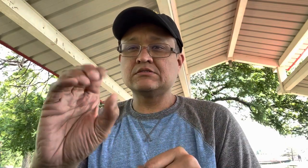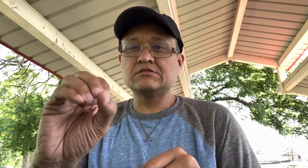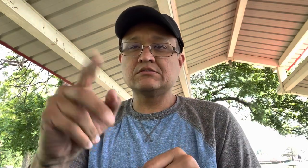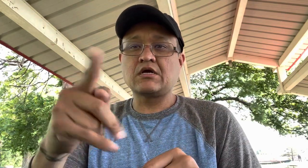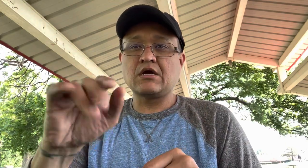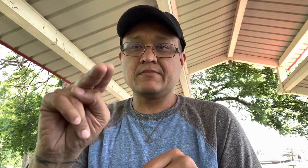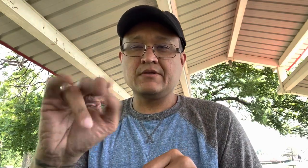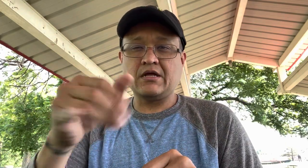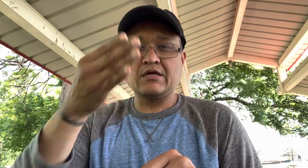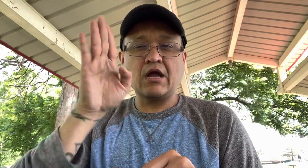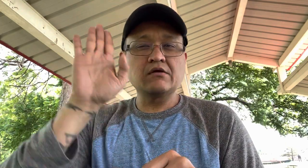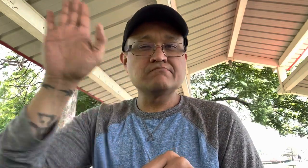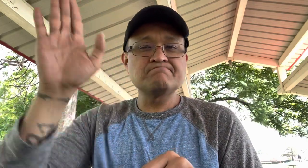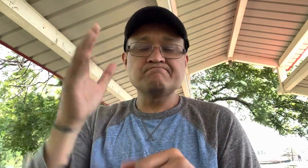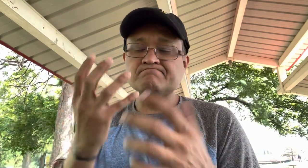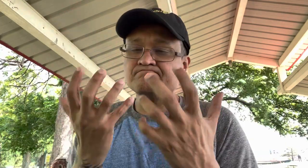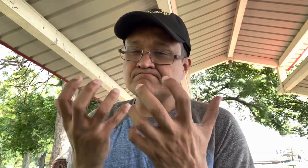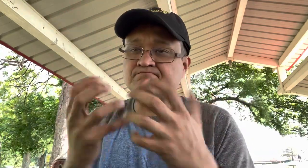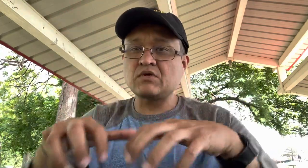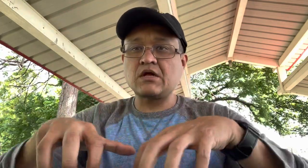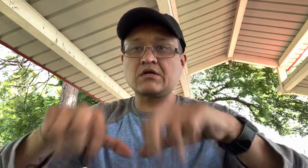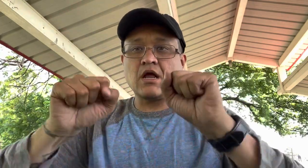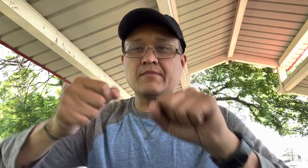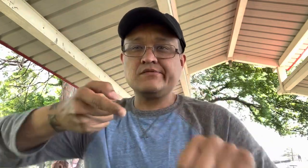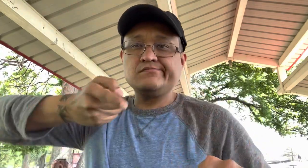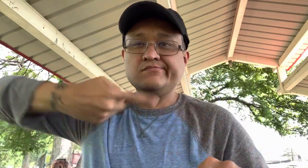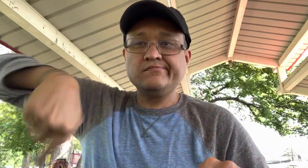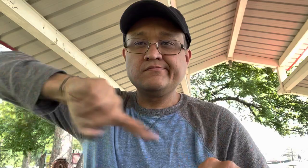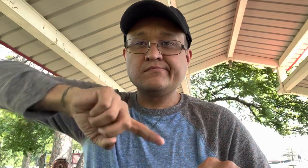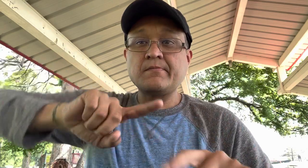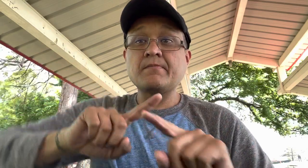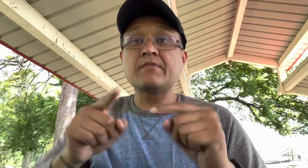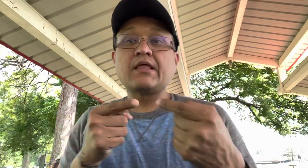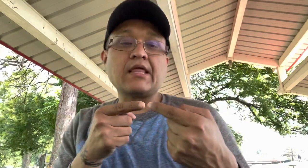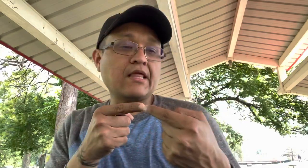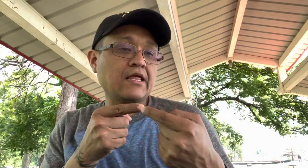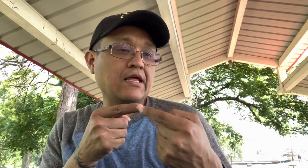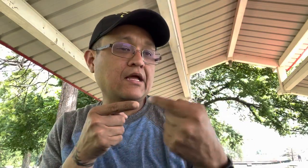I love that word adoption God wanted to adopt us